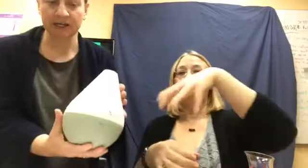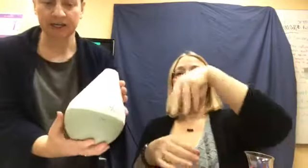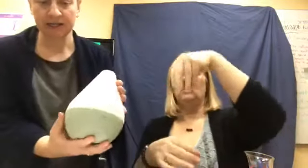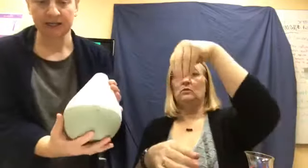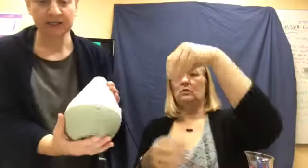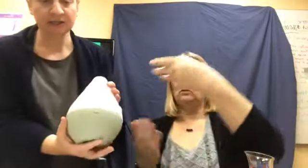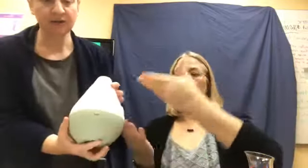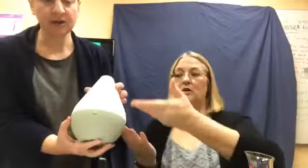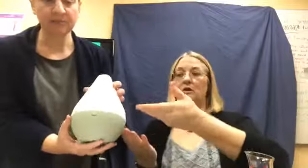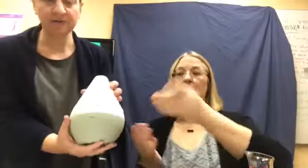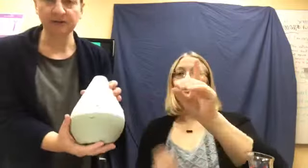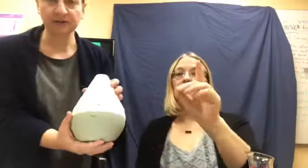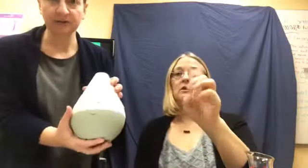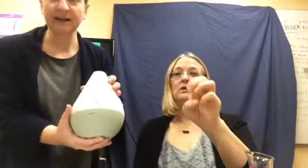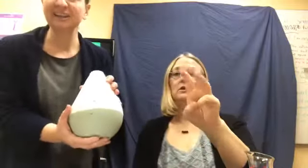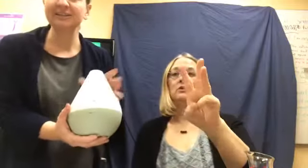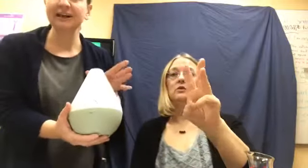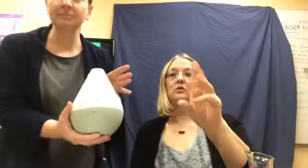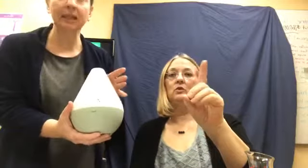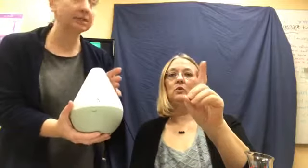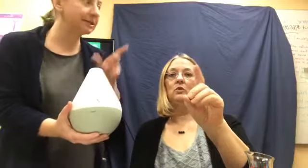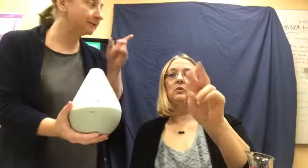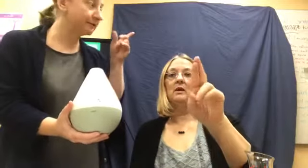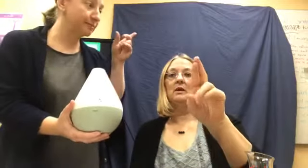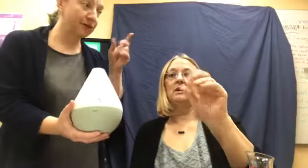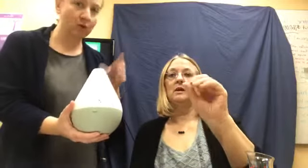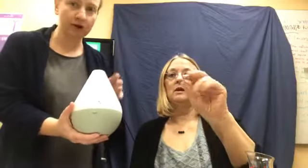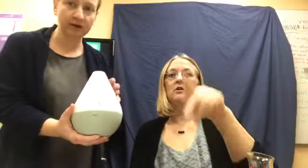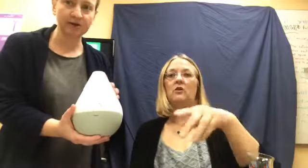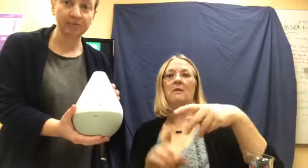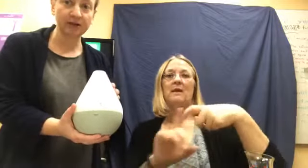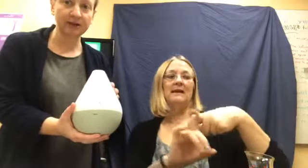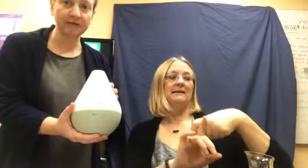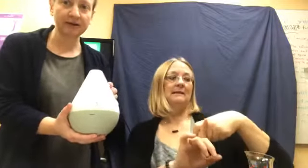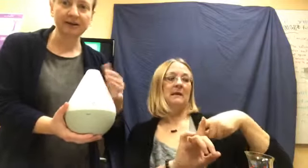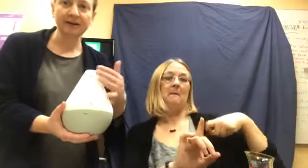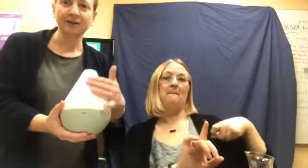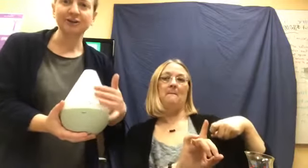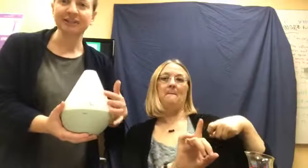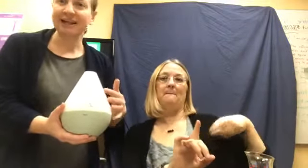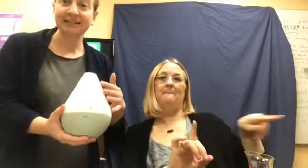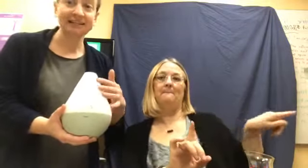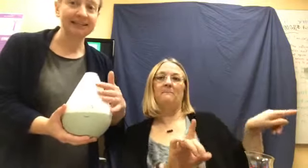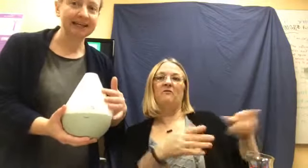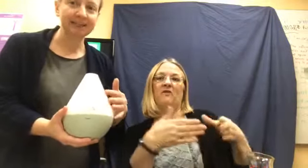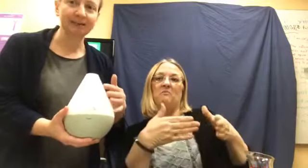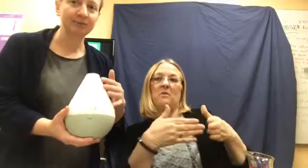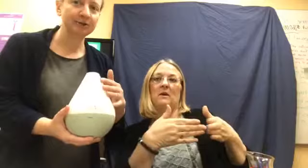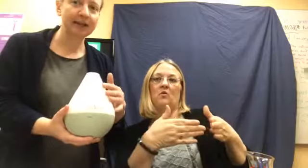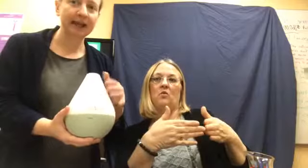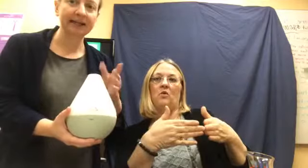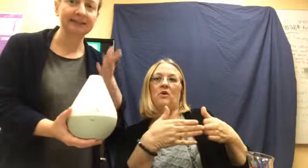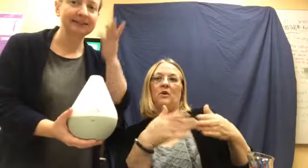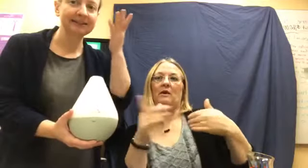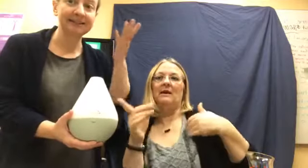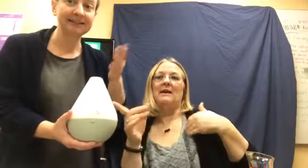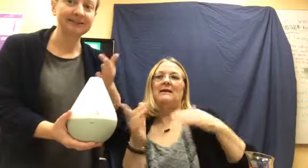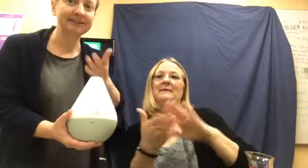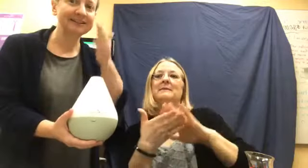the Dewdrop diffuser. And I just unplugged it from the corner to bring it over here. Usually has this nice little blue light because you can